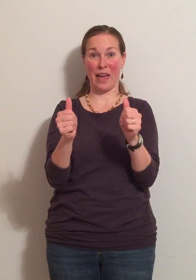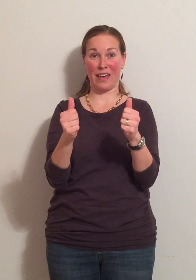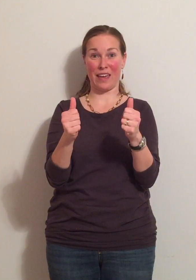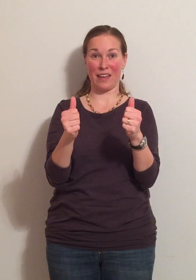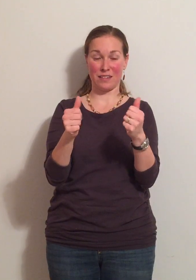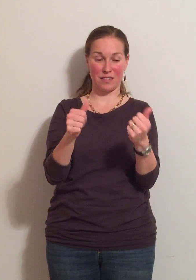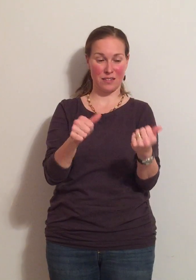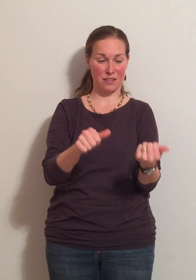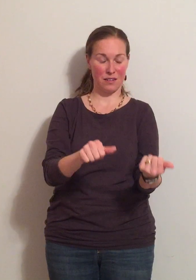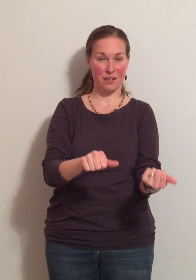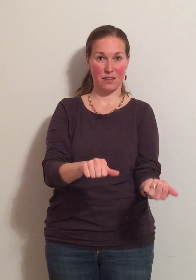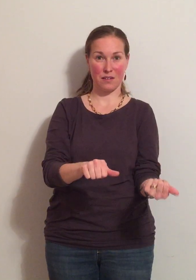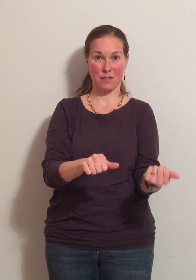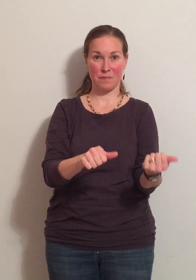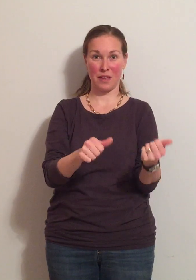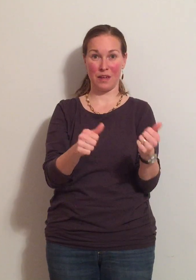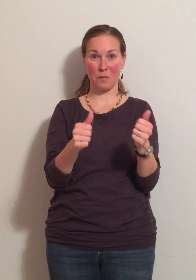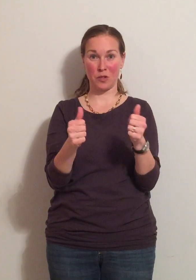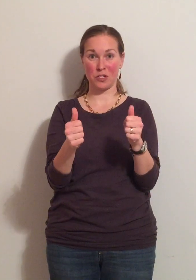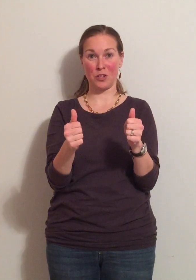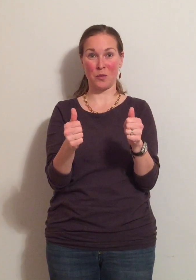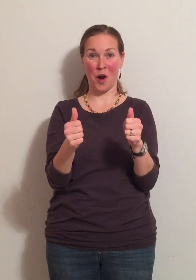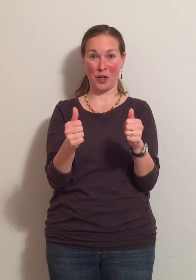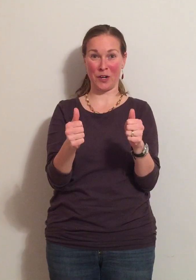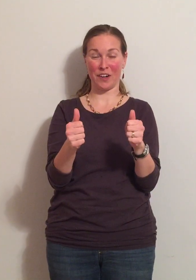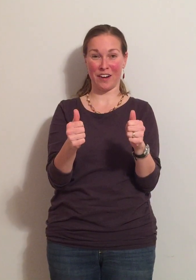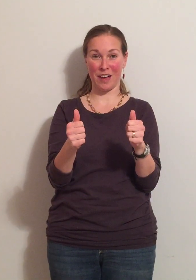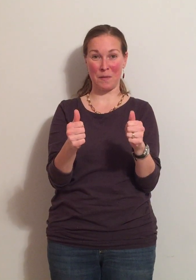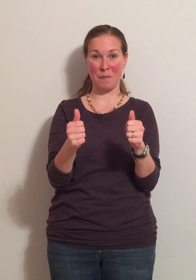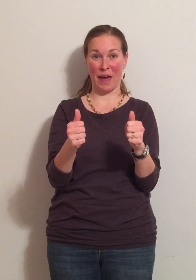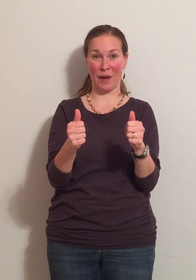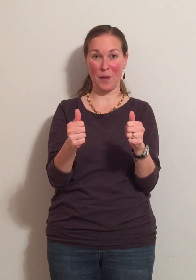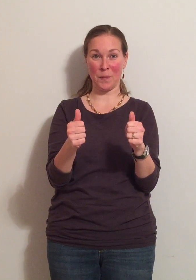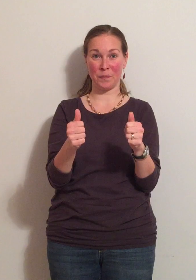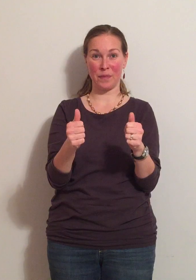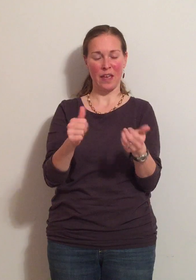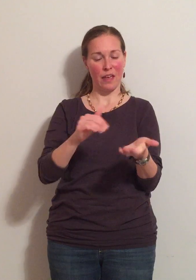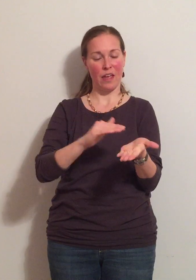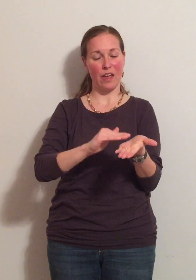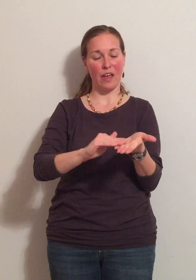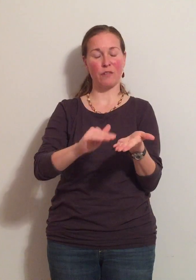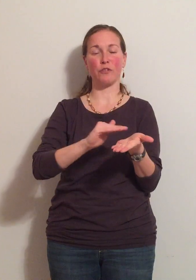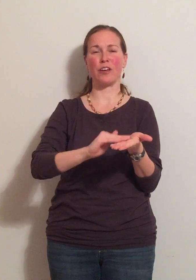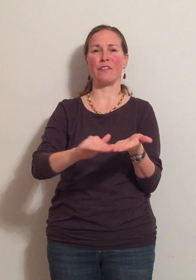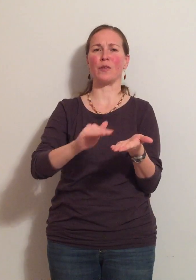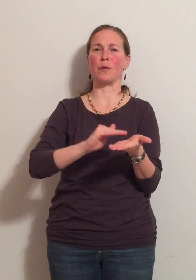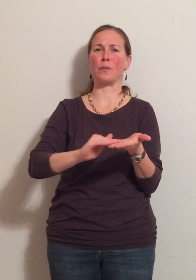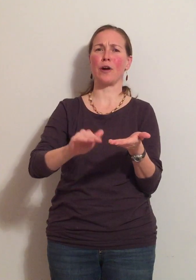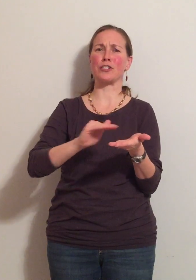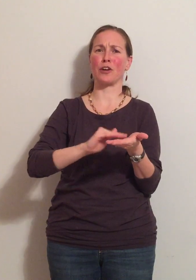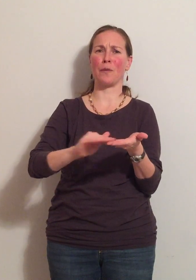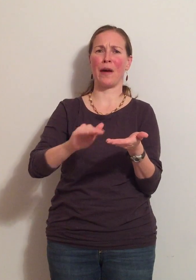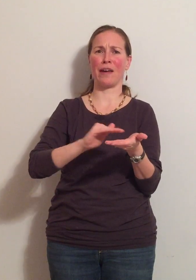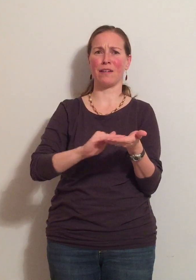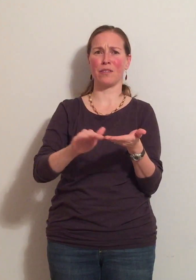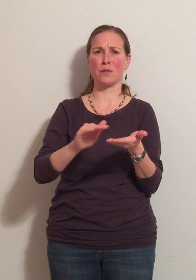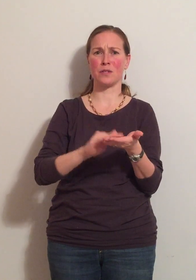A hands being immersed in the water and coming back up and forgiven. We're brushing away those